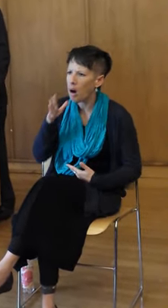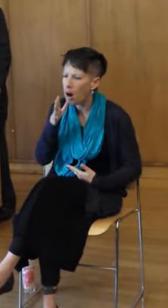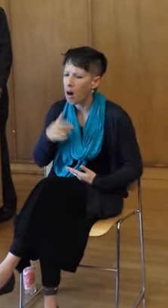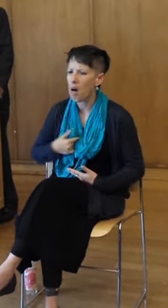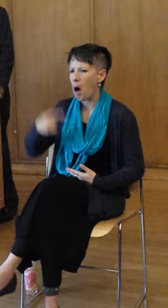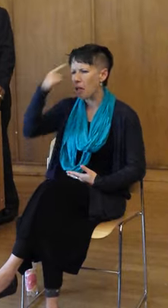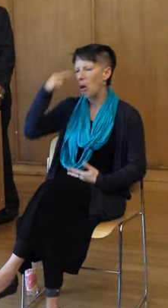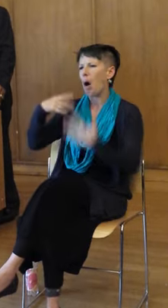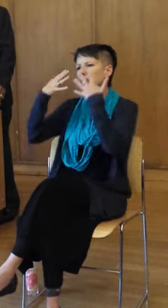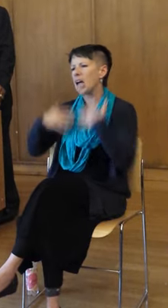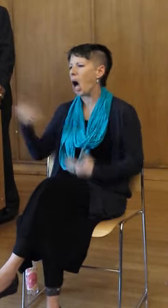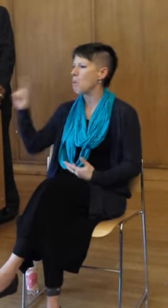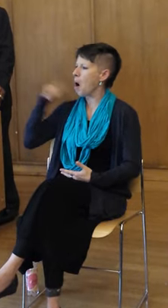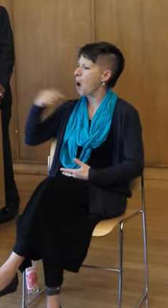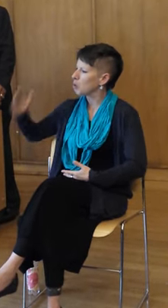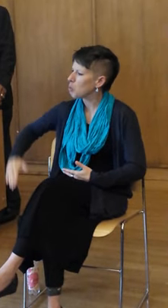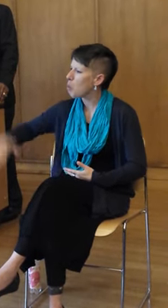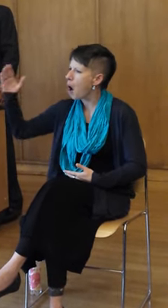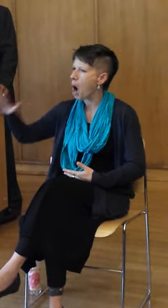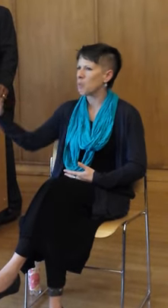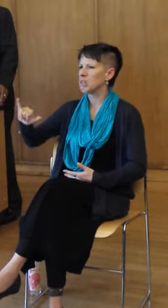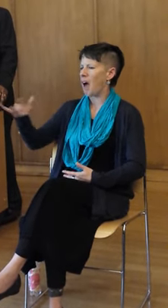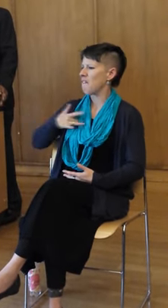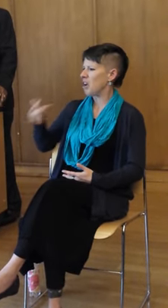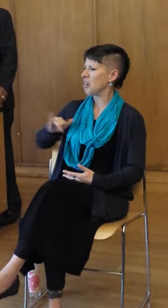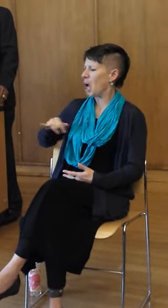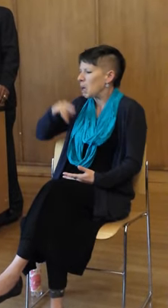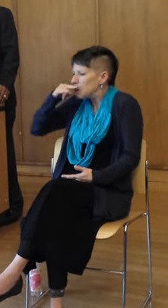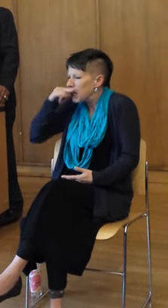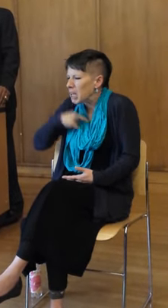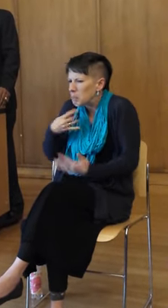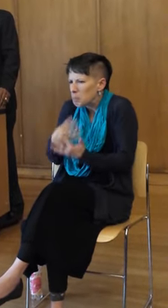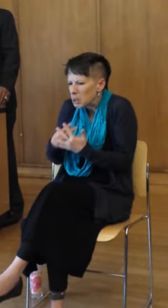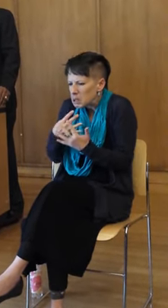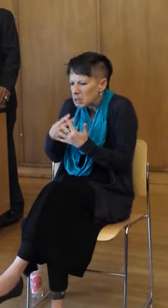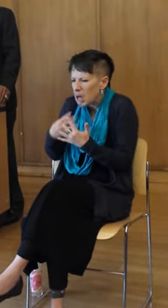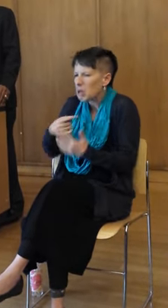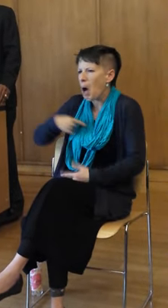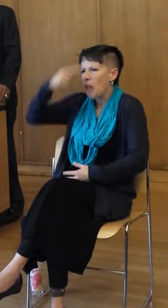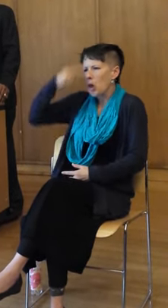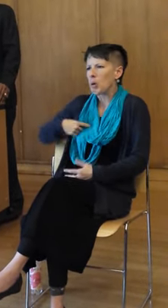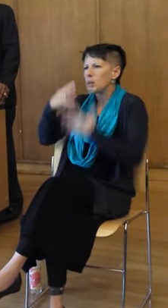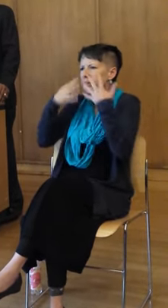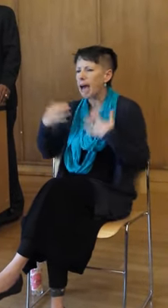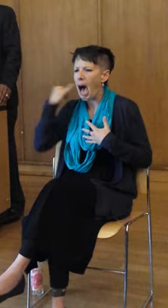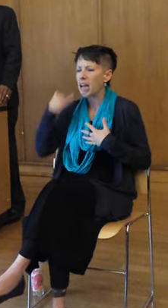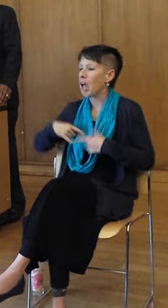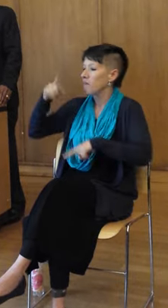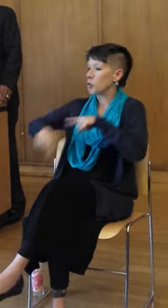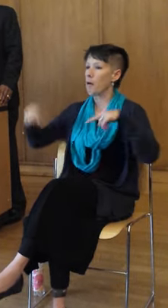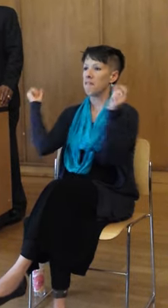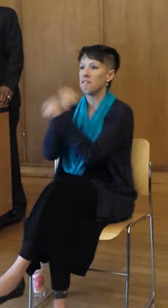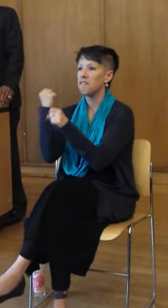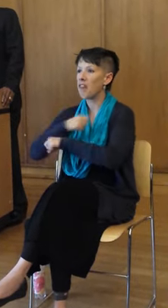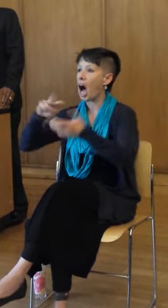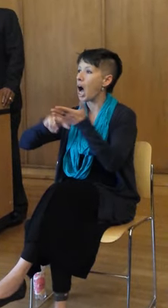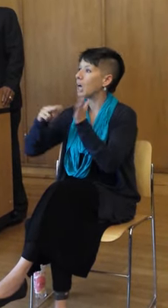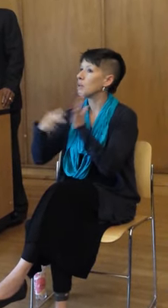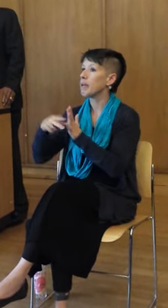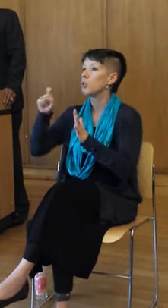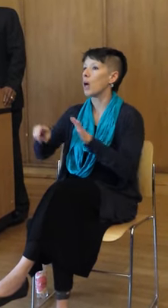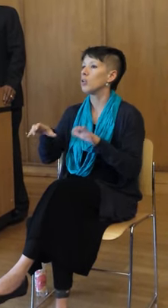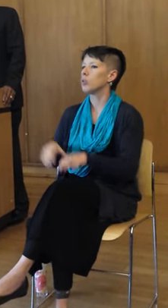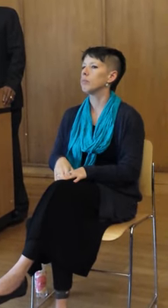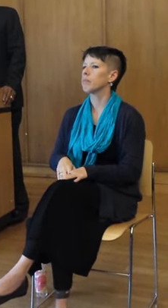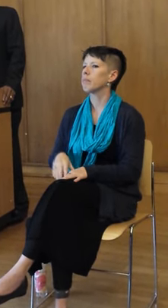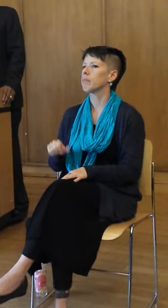sad because where I grew up was like being a little kid in prison. I thought I was sad because where I was at, if you couldn't fight, then you had to do a lot of other